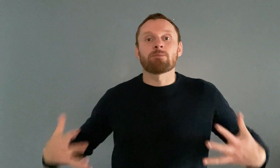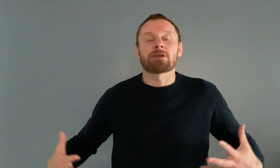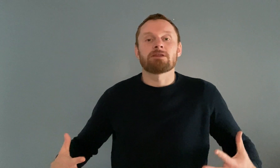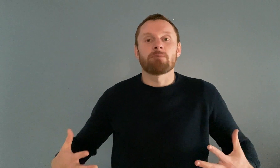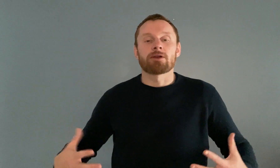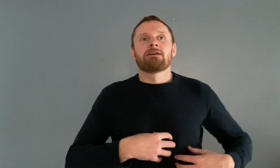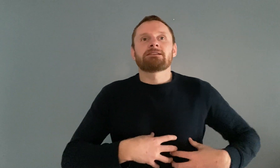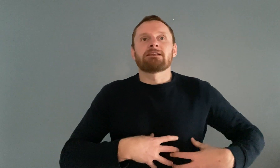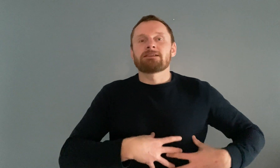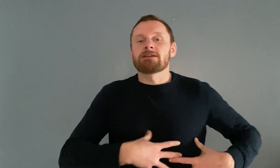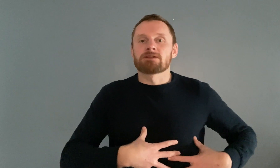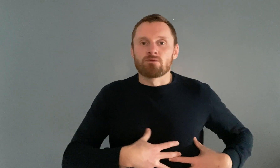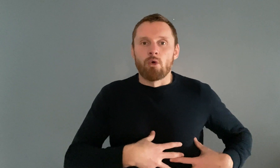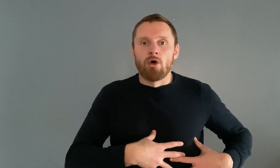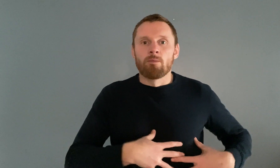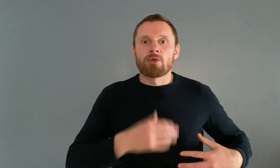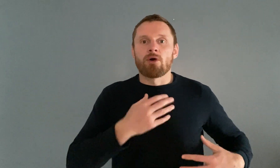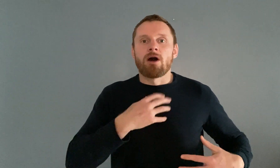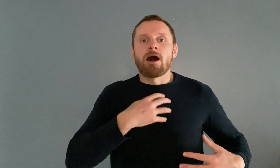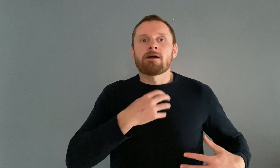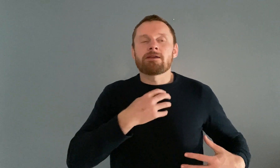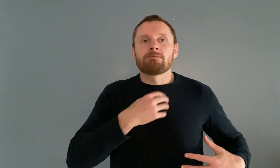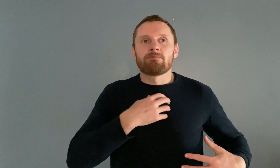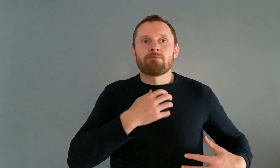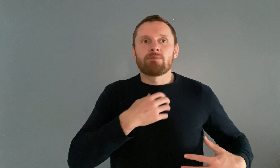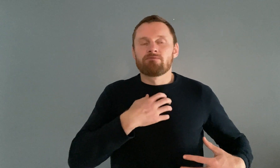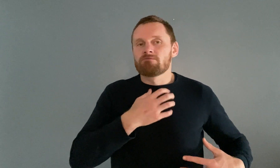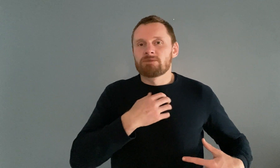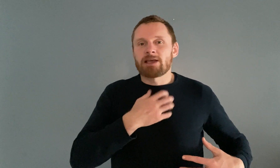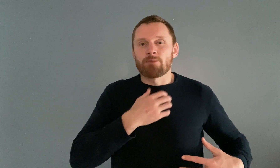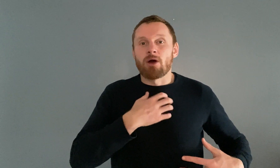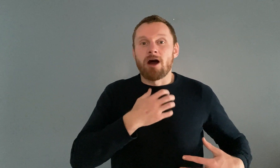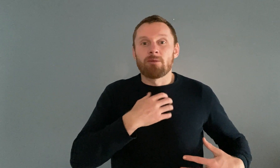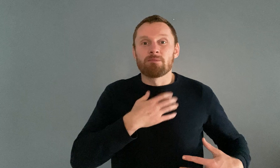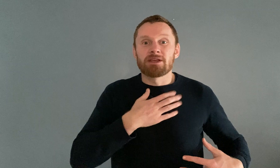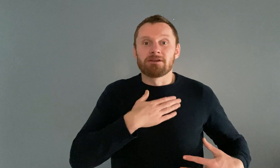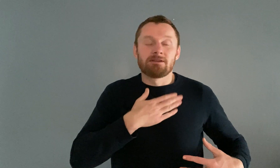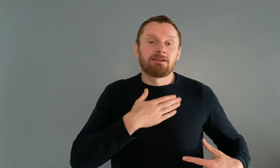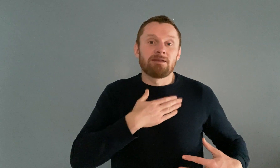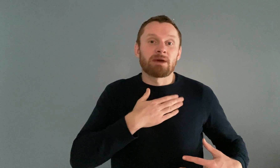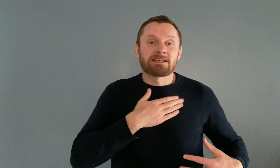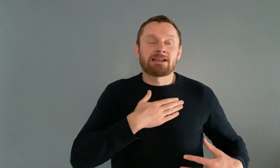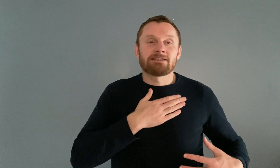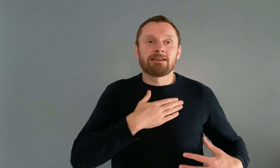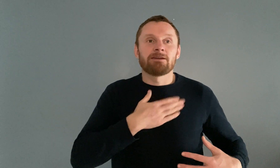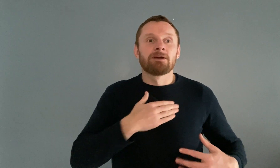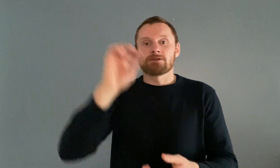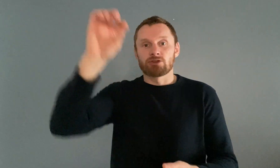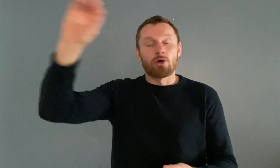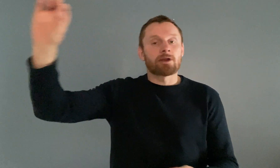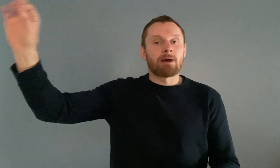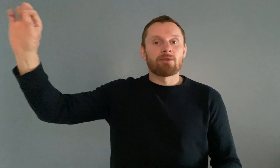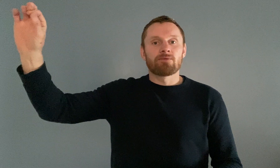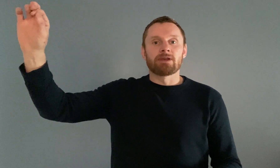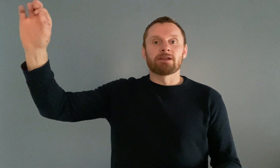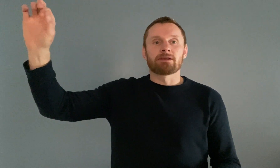happening in the body sensation of warmth or high tempo heartbeat in my chest here the story about the feeling